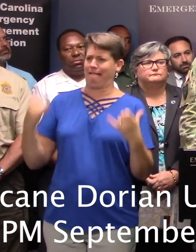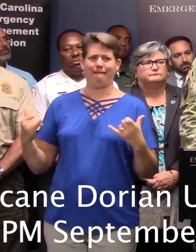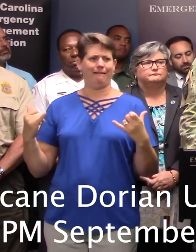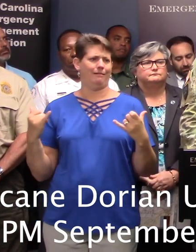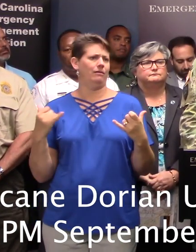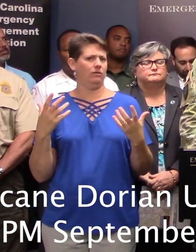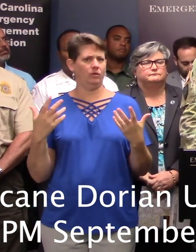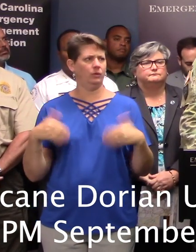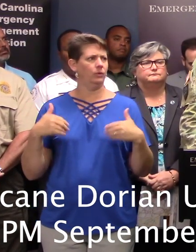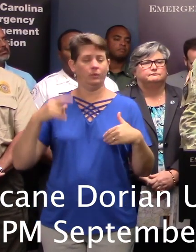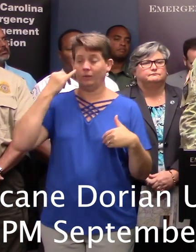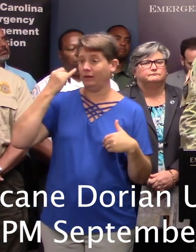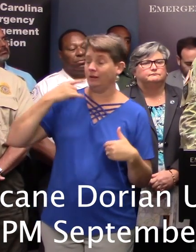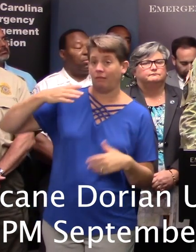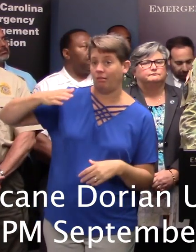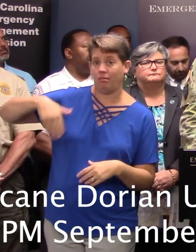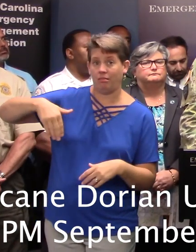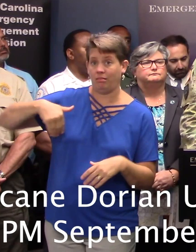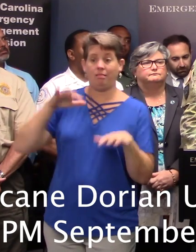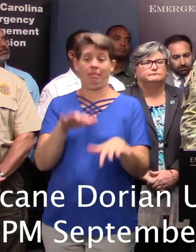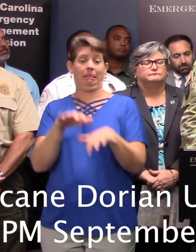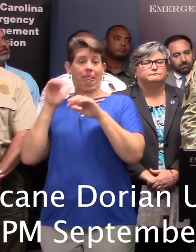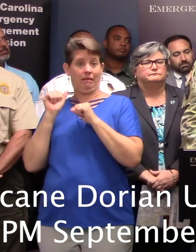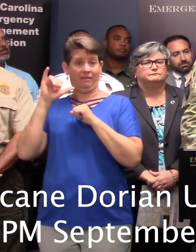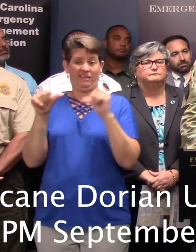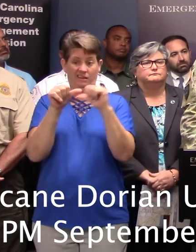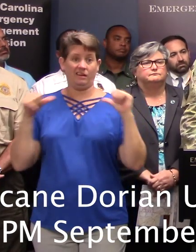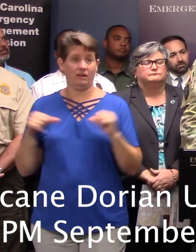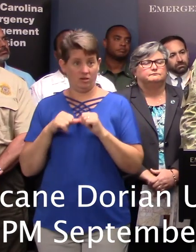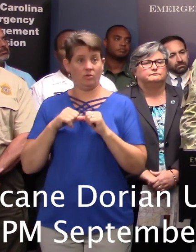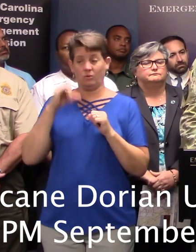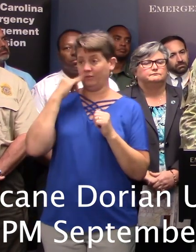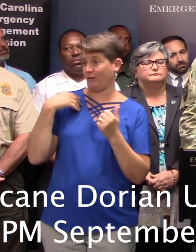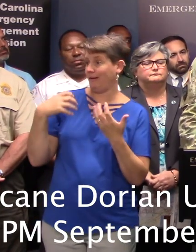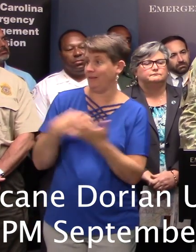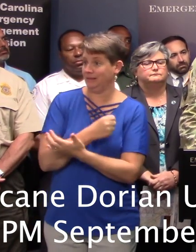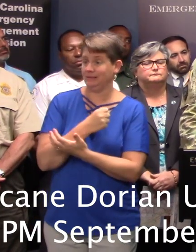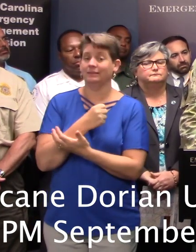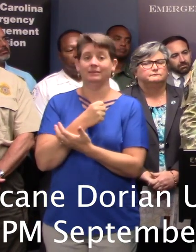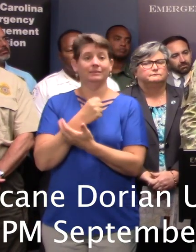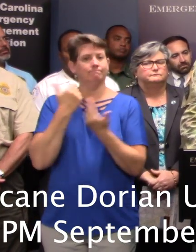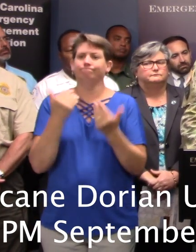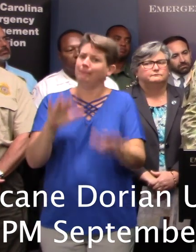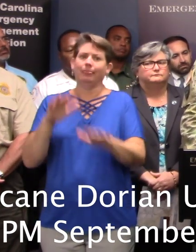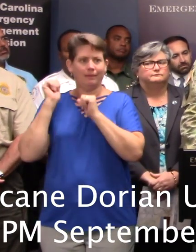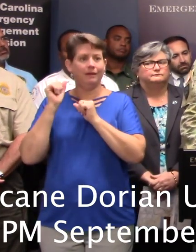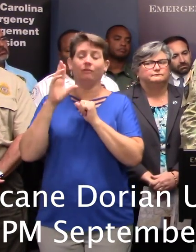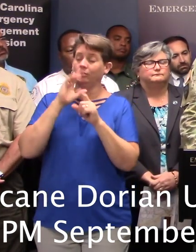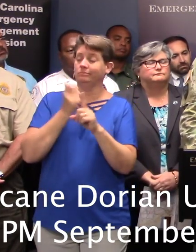If you haven't left the affected area, that opportunity is there for you to do so or prepare yourself.